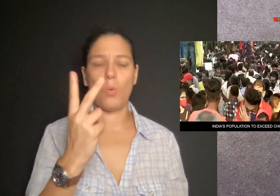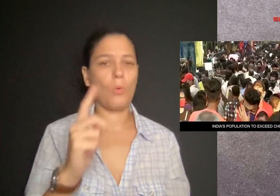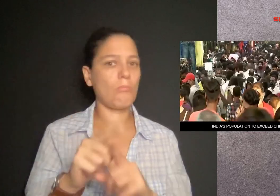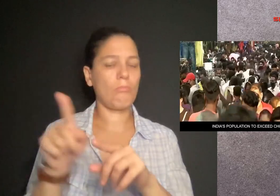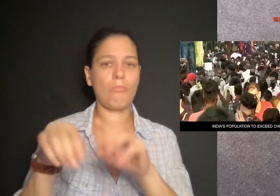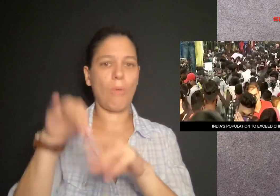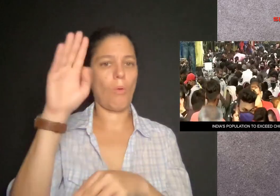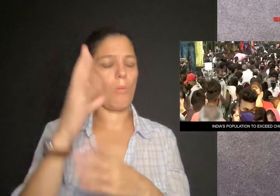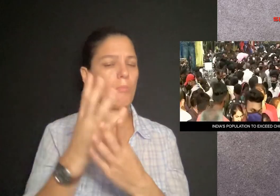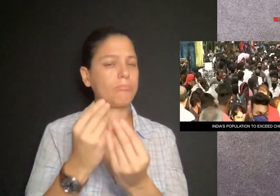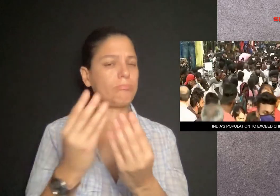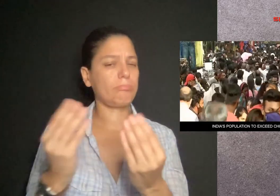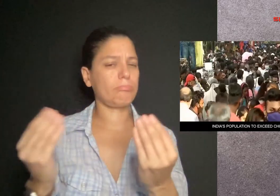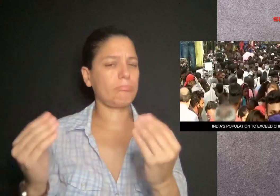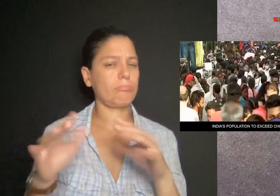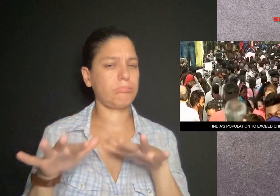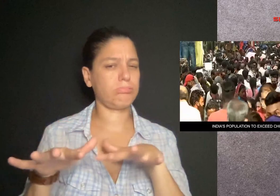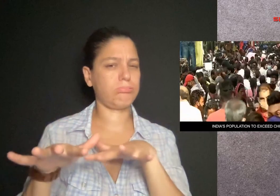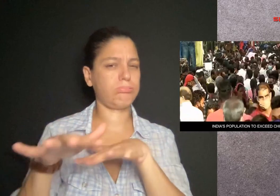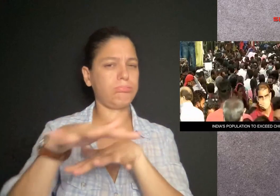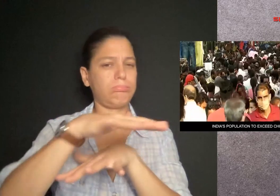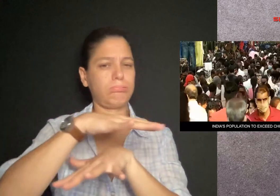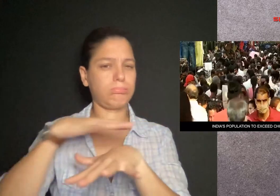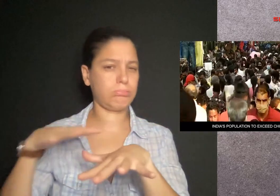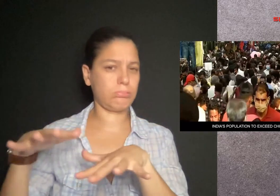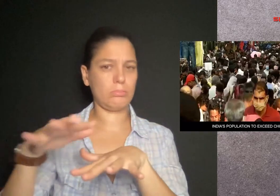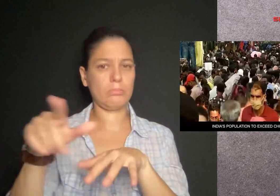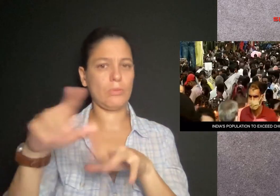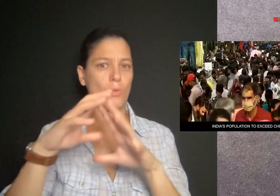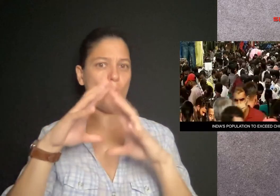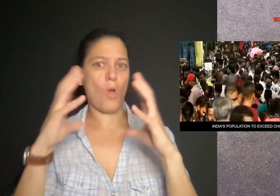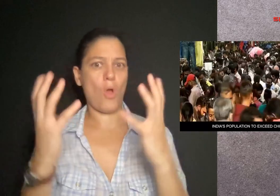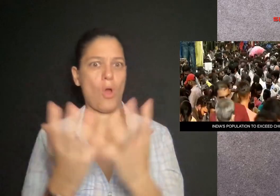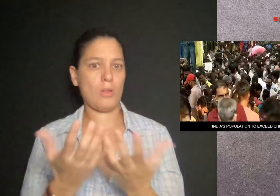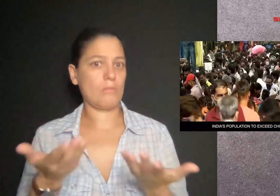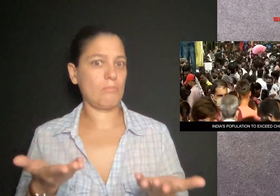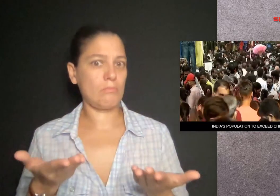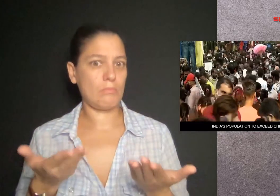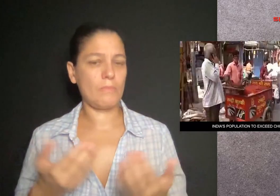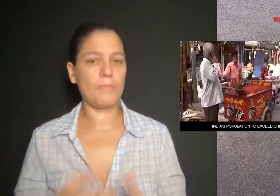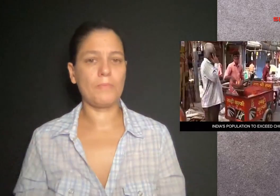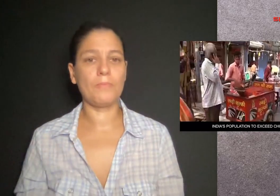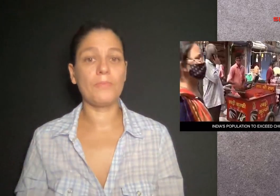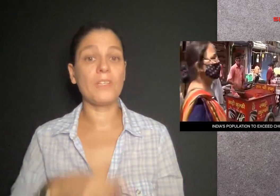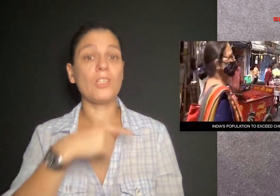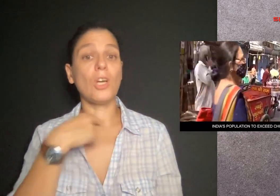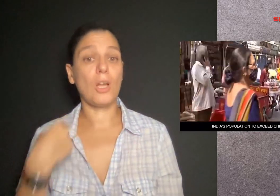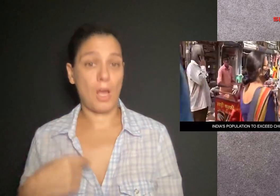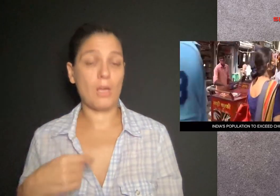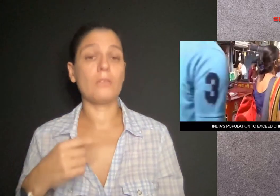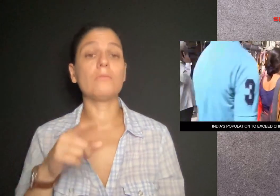Eastern and South Eastern Asia are the two most populous regions in the world right now.